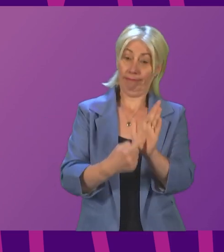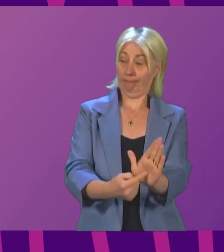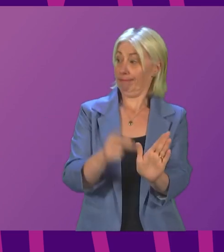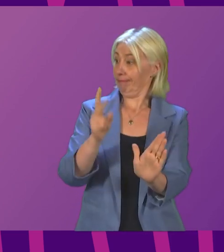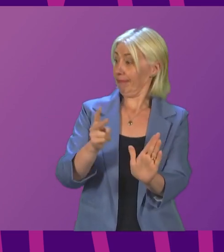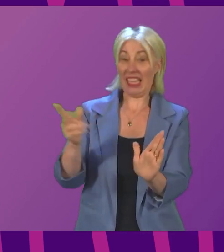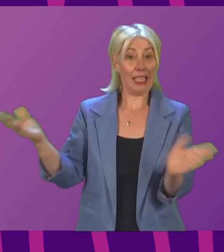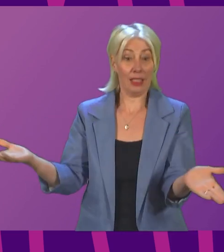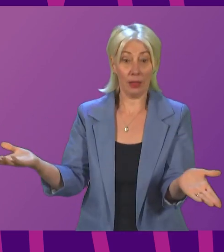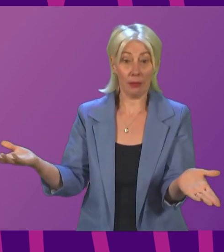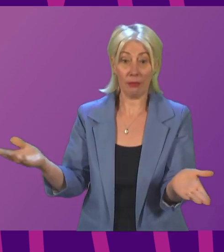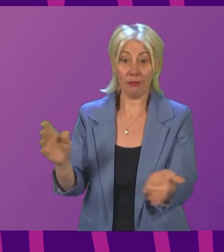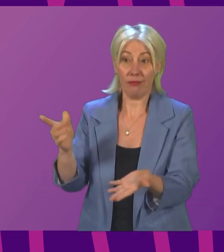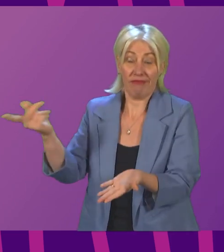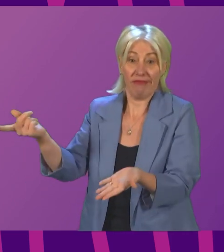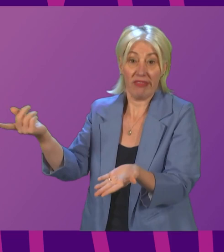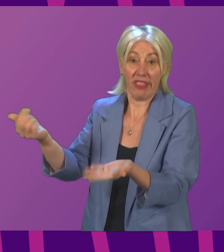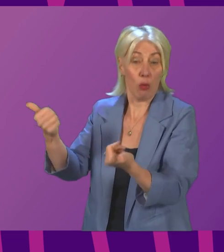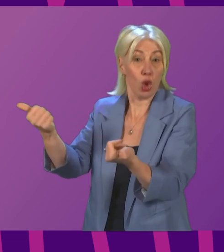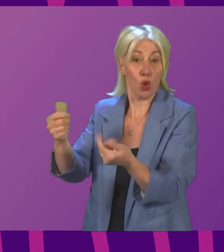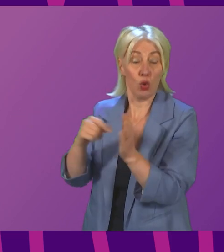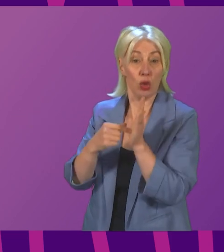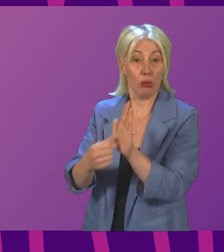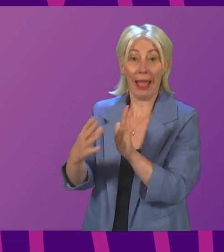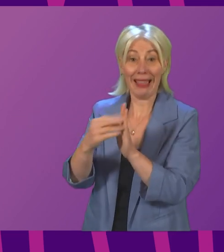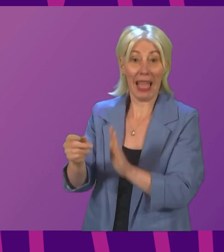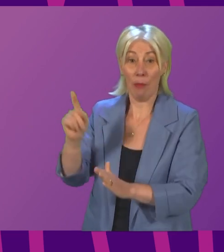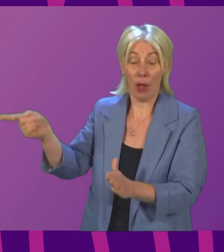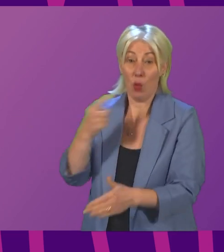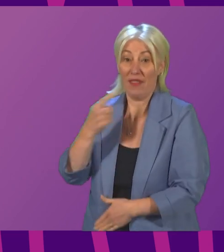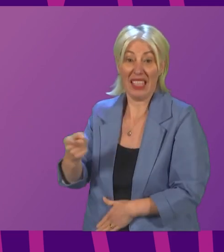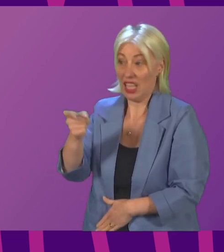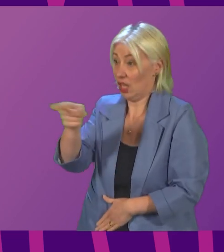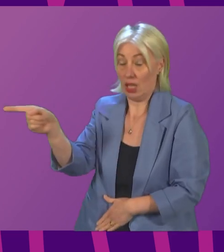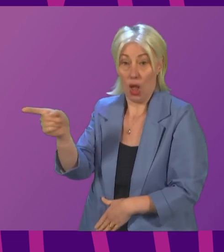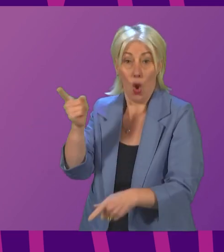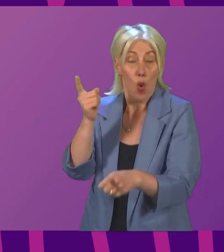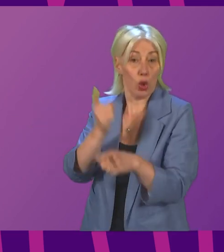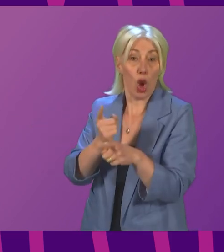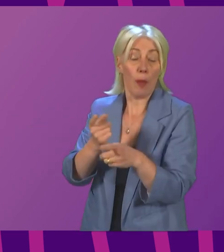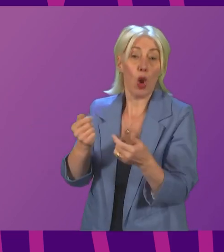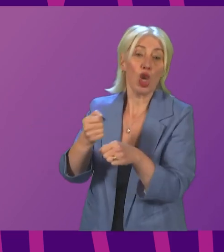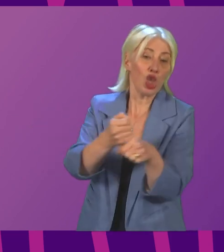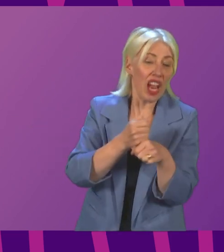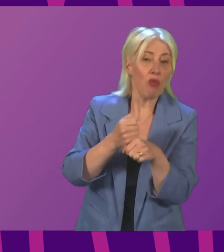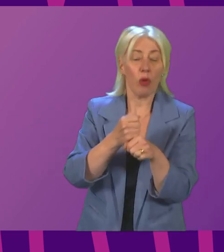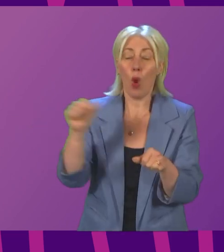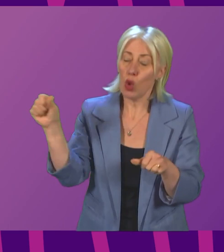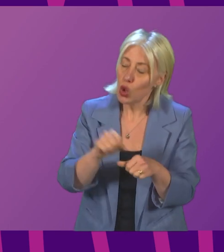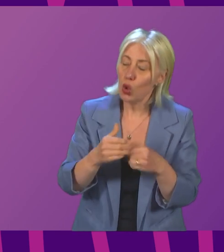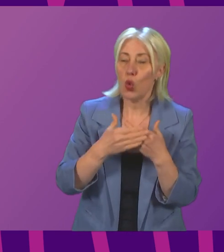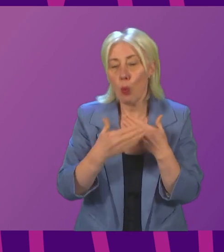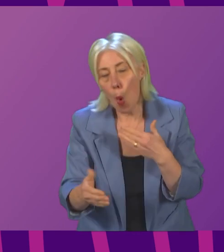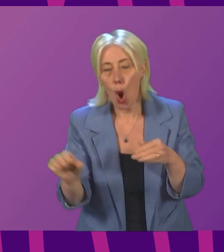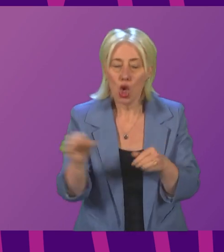illustrating helpfully for me, so thank you for that, at the point I have been making. We all talk, rightly in general terms, about the need to do more. Everybody